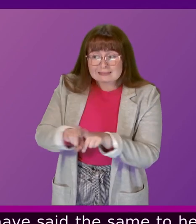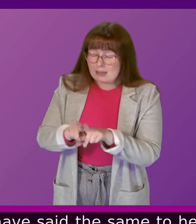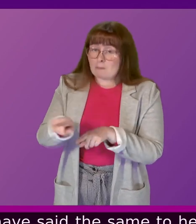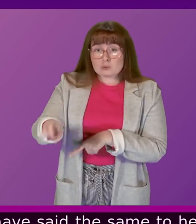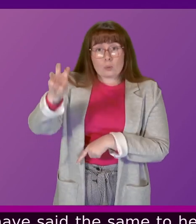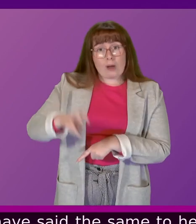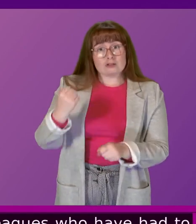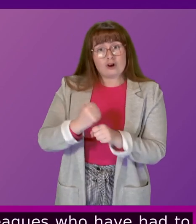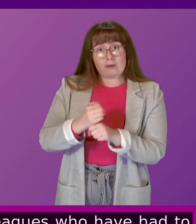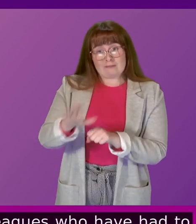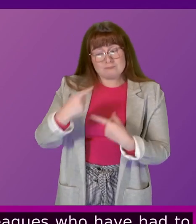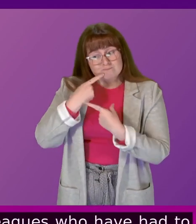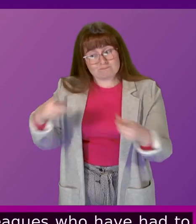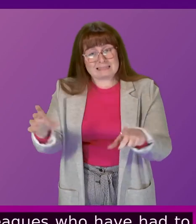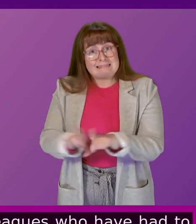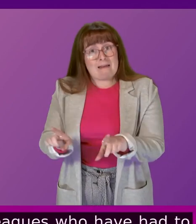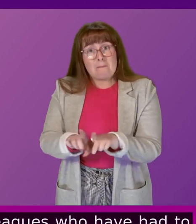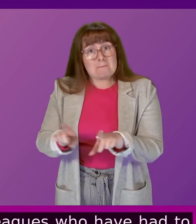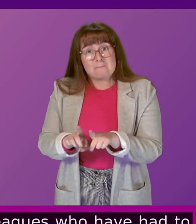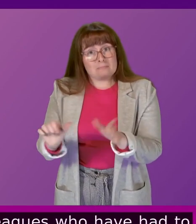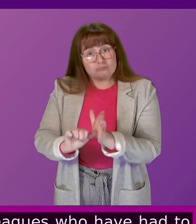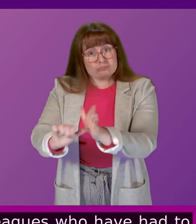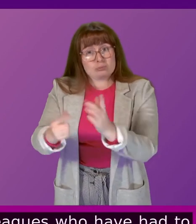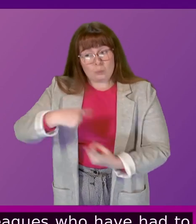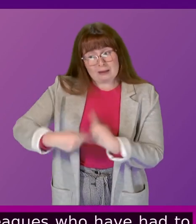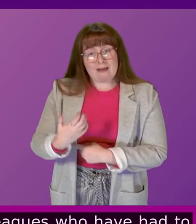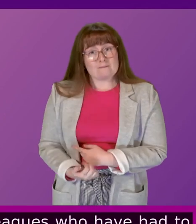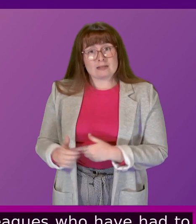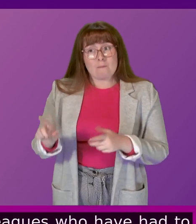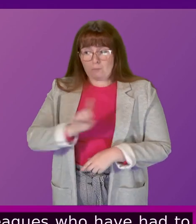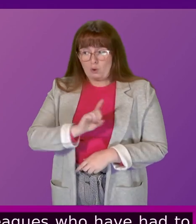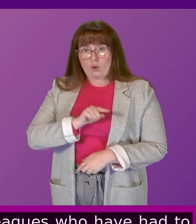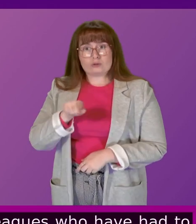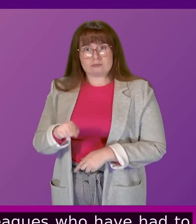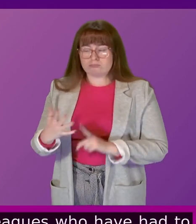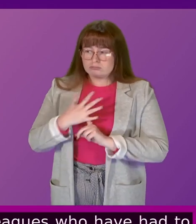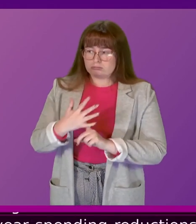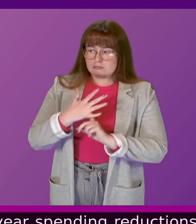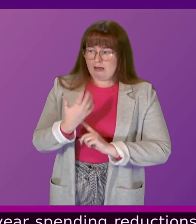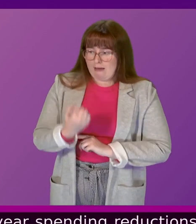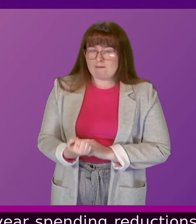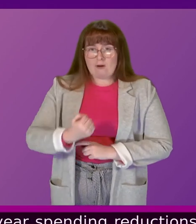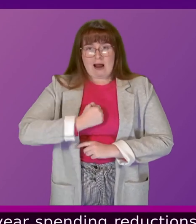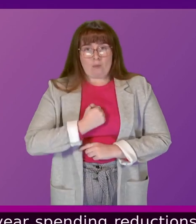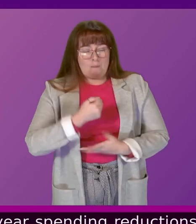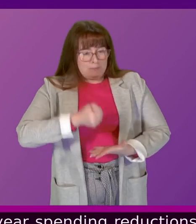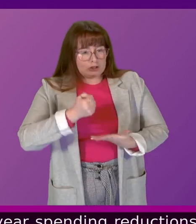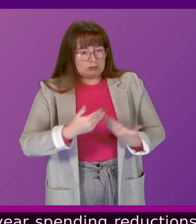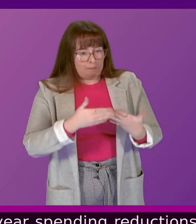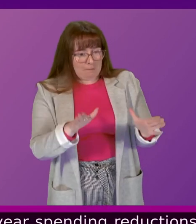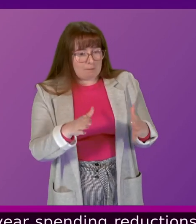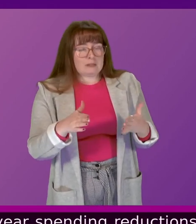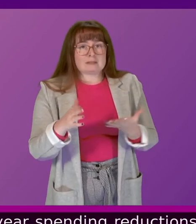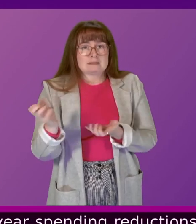same type of in-year spending reductions because of the very same pressures on our budgets. There is no